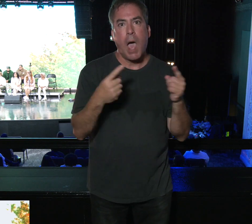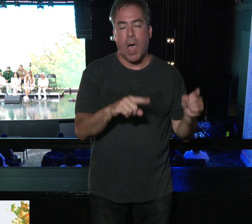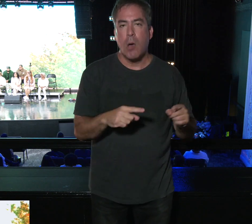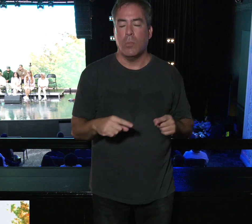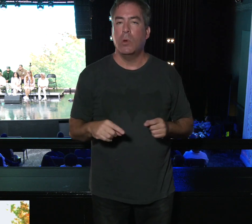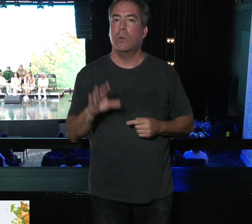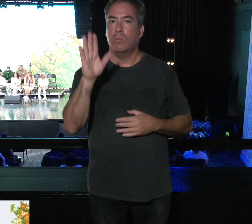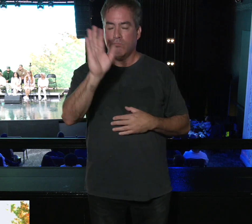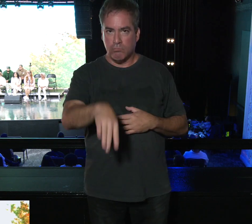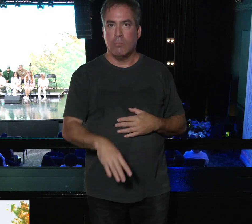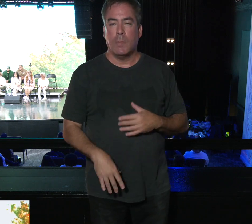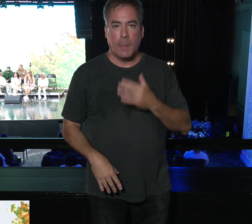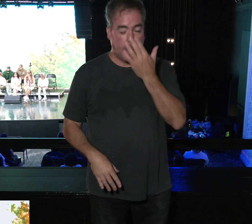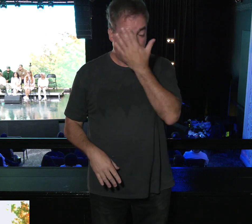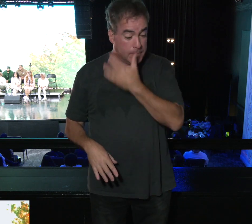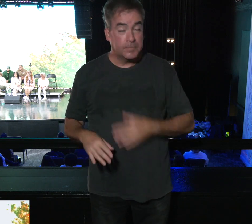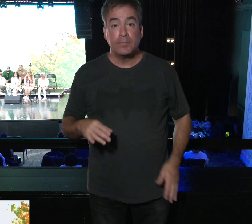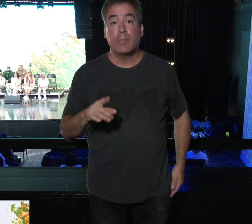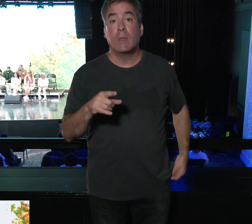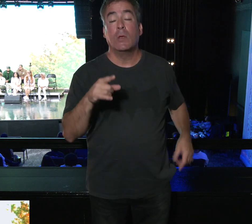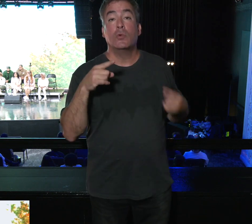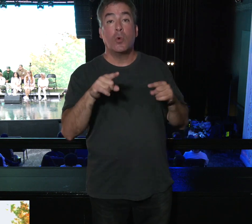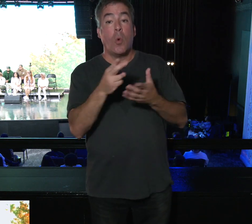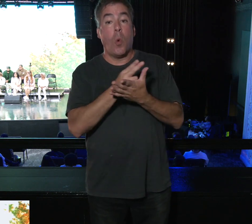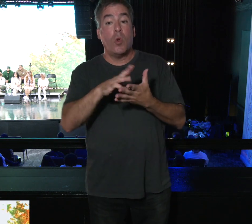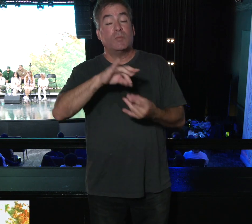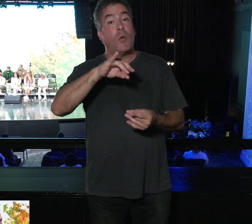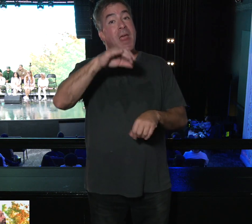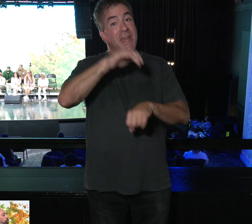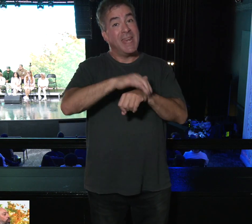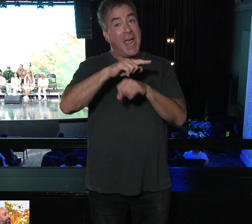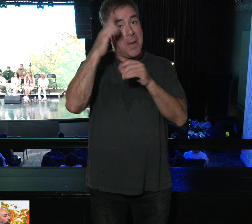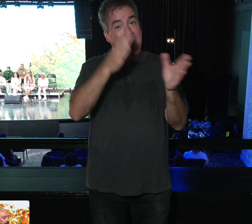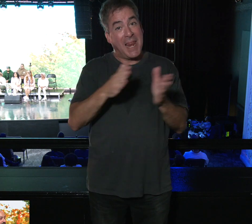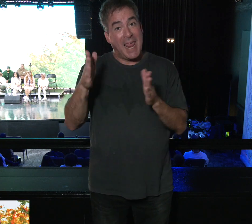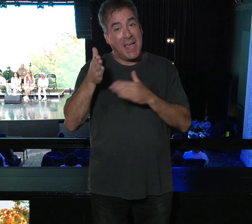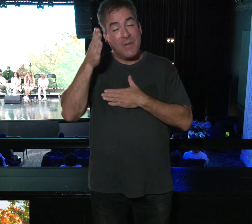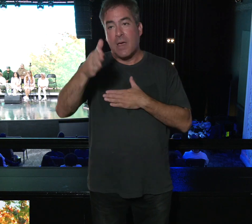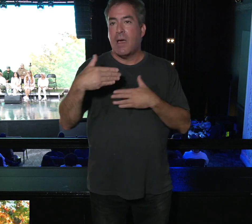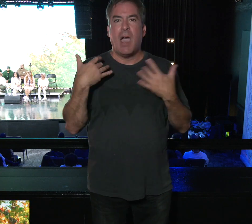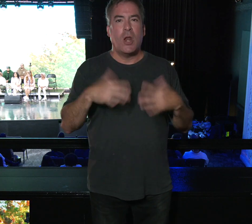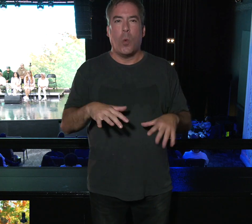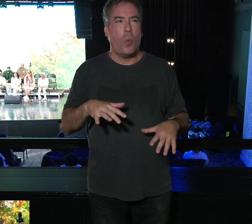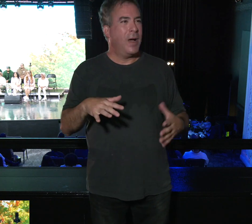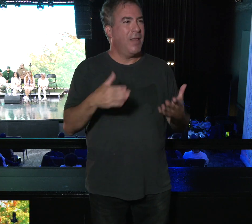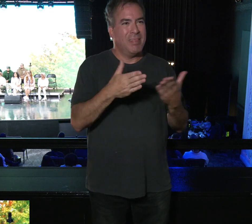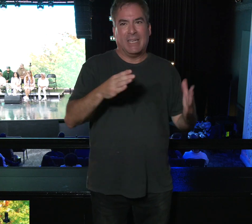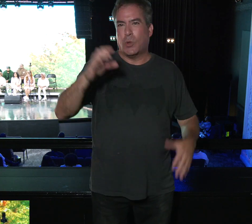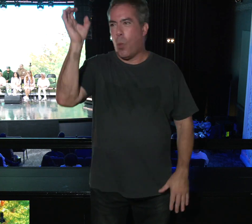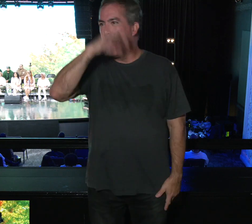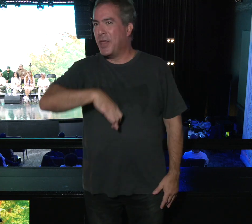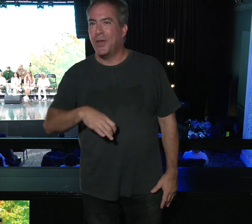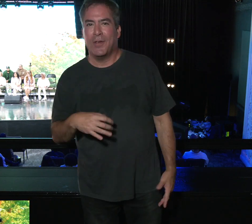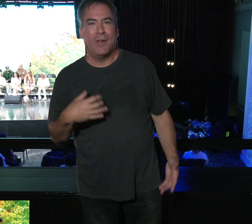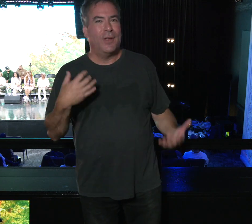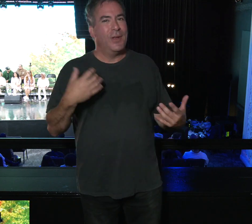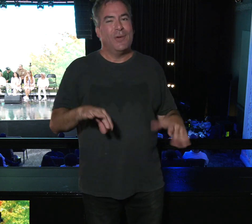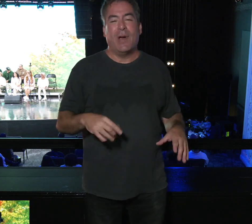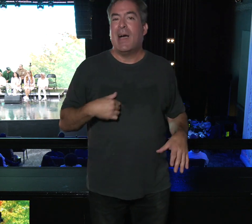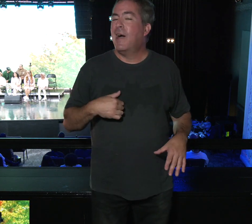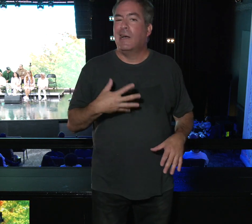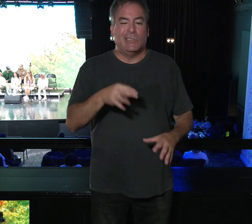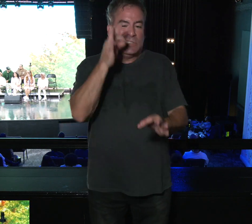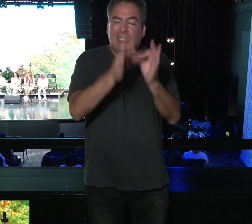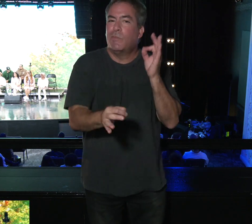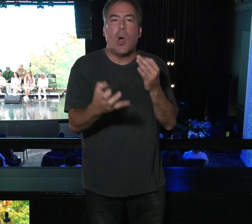And listen, during Holy Spirit nights, I don't want the weird stuff. I don't want the safe stuff. I just